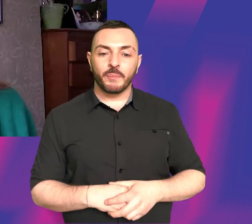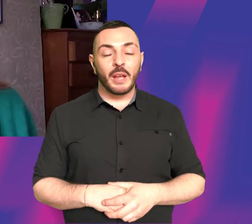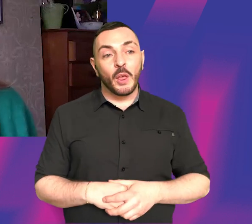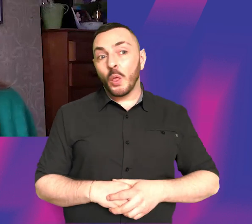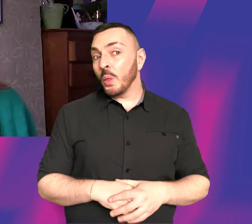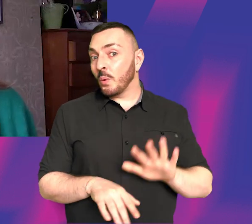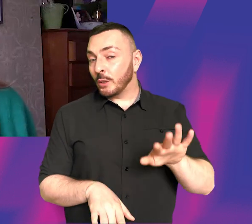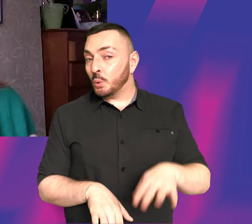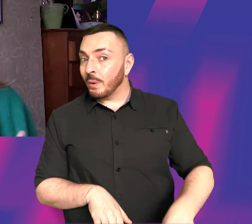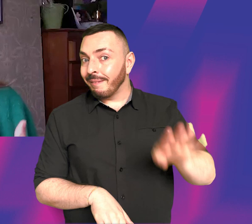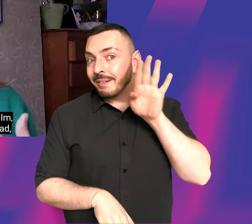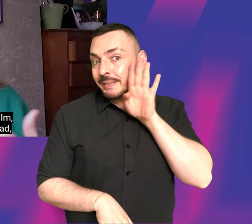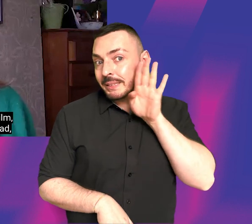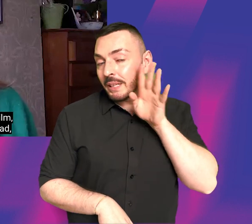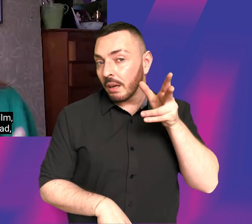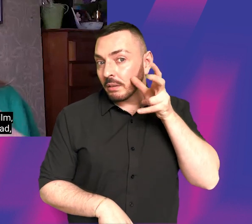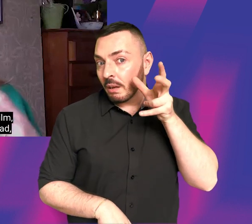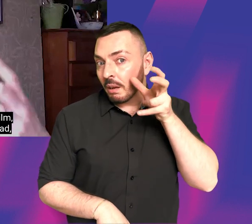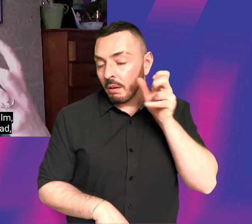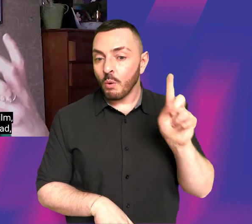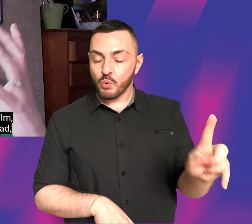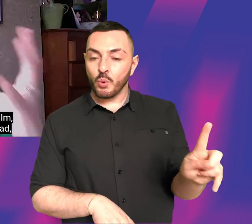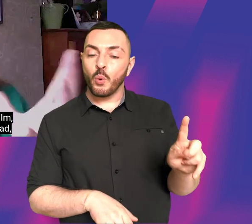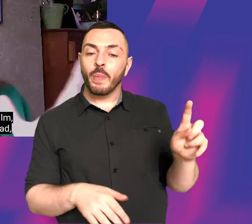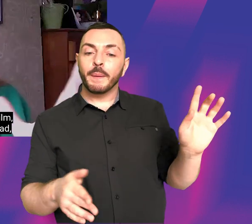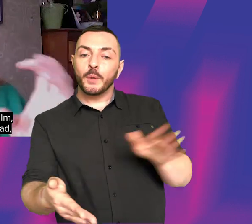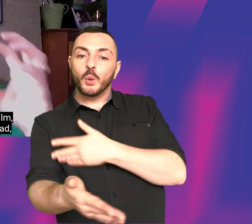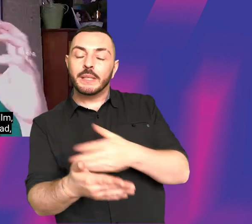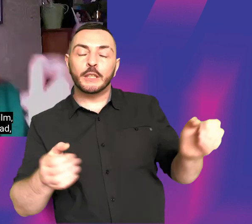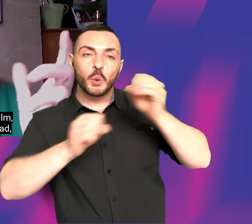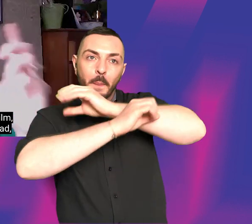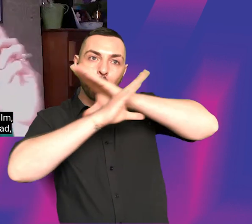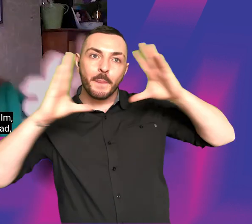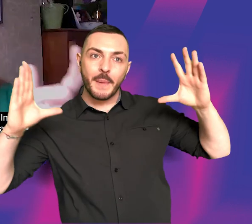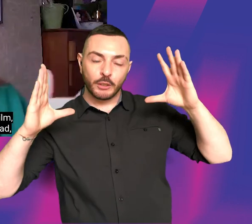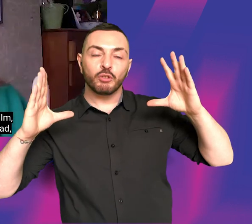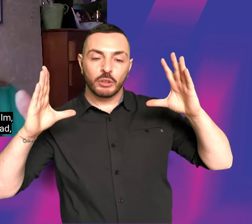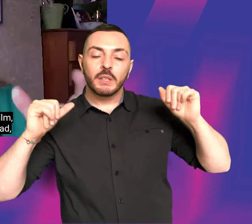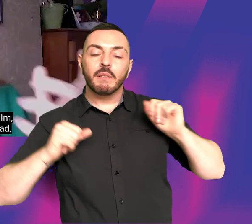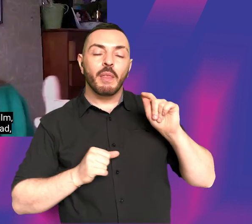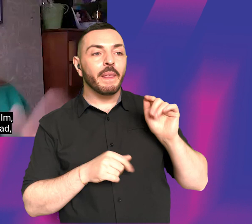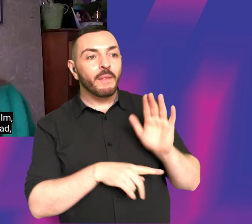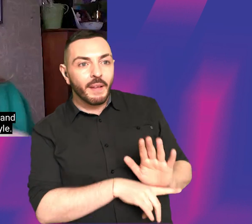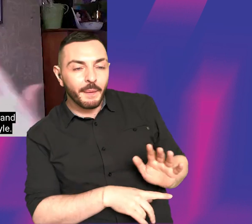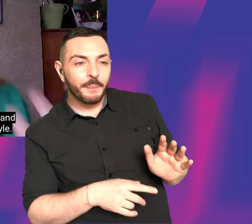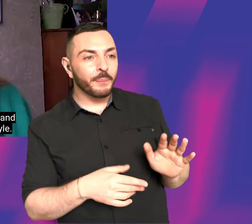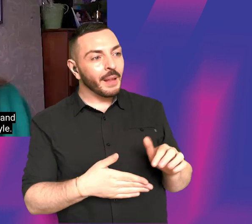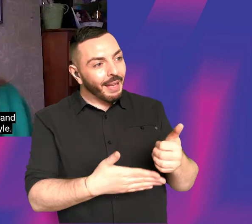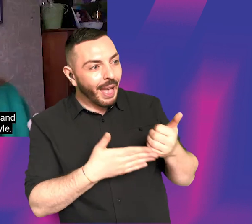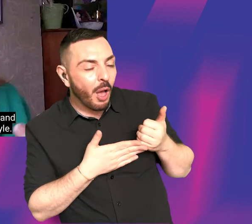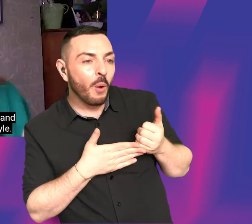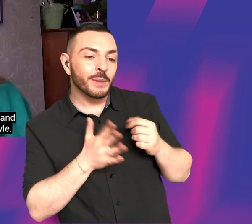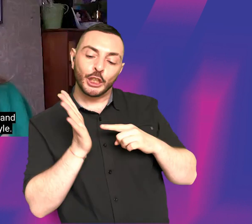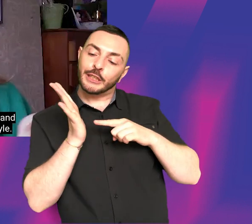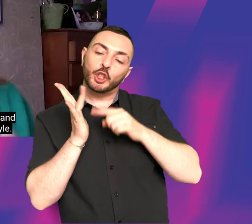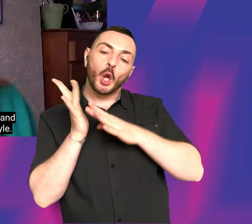of listening to the music, in some way help them imagine the film, help them play out the film in their head, help set the